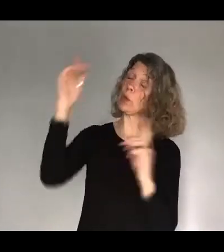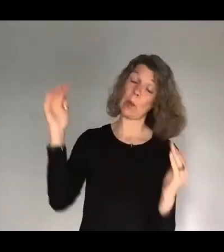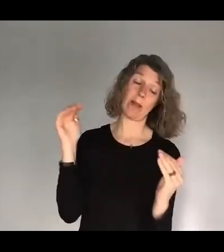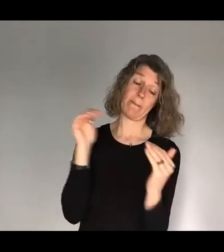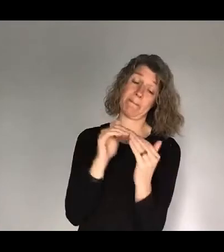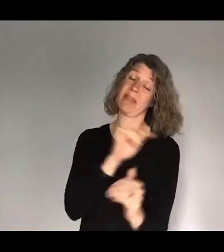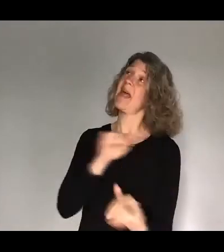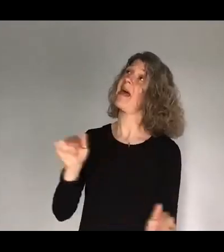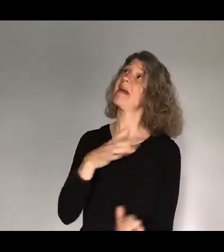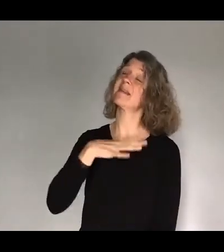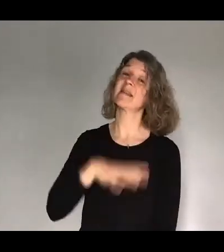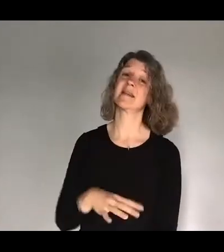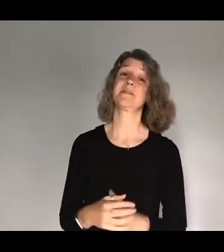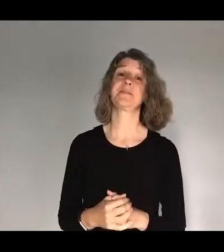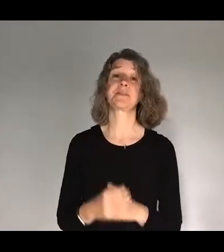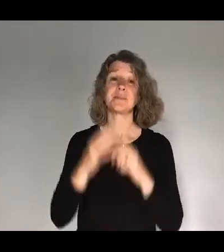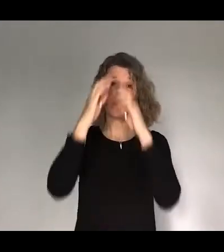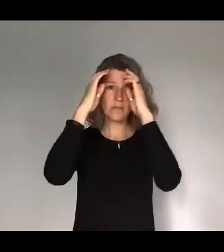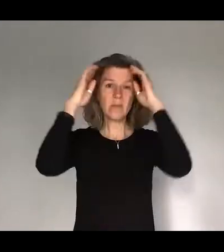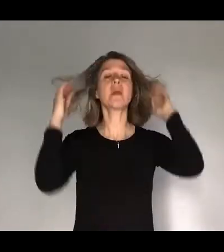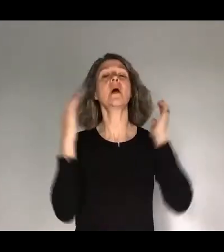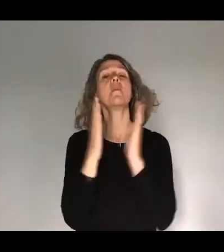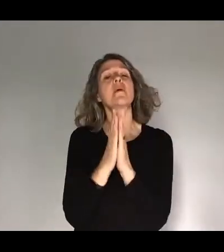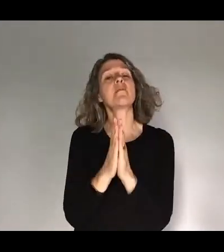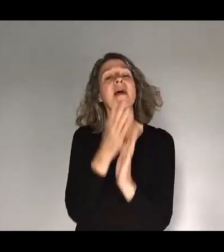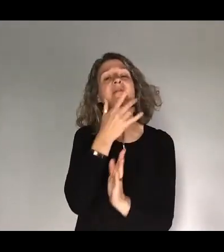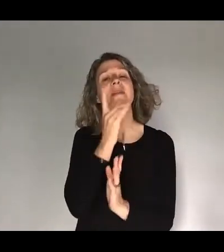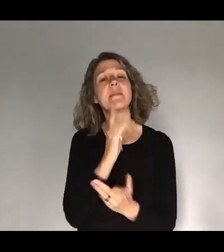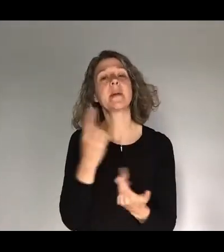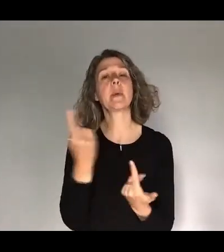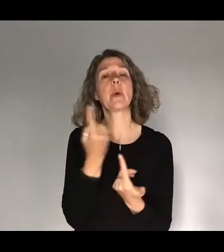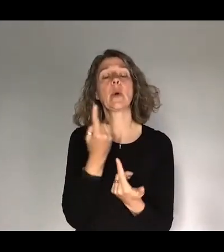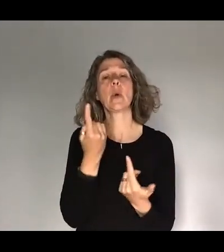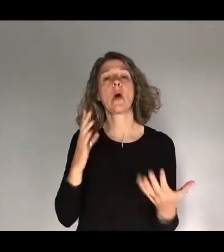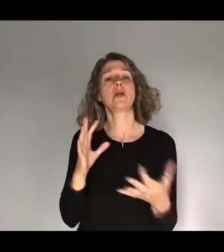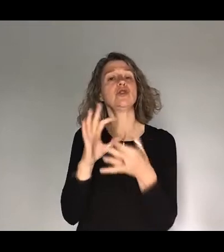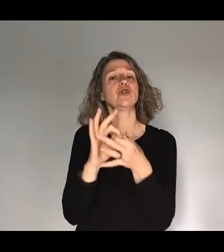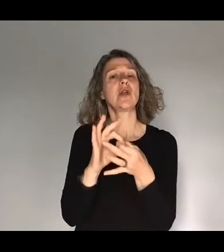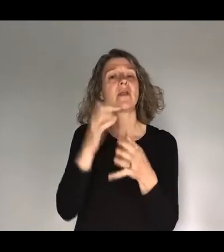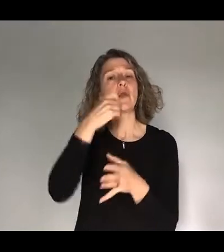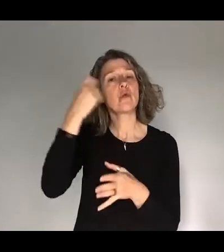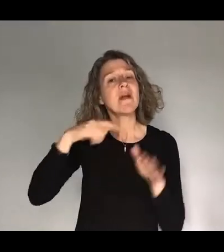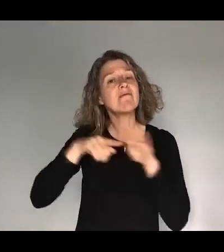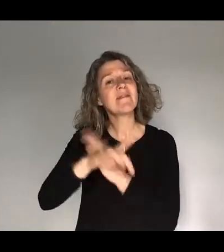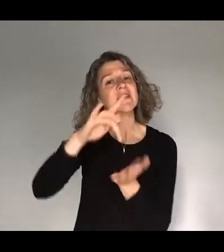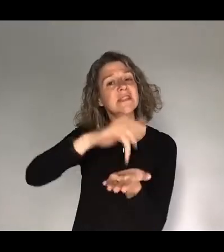joining us during the week for the Ukrainian Refugee Center. Lord, we pray that you would be amongst them,